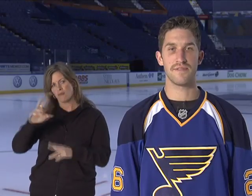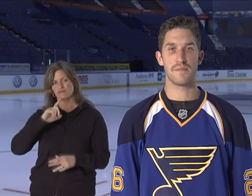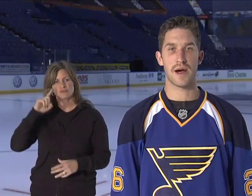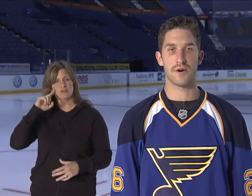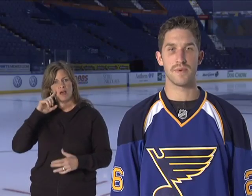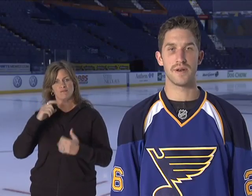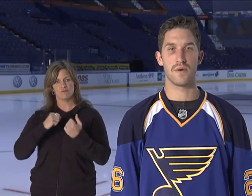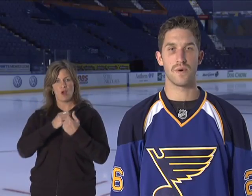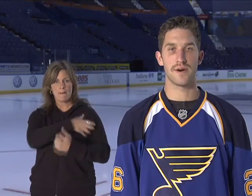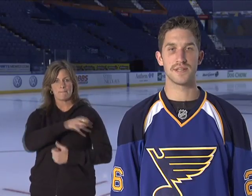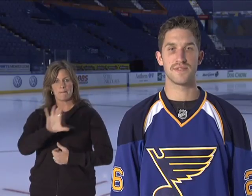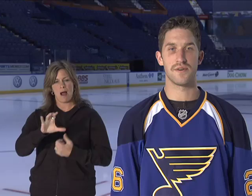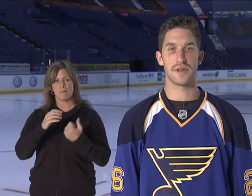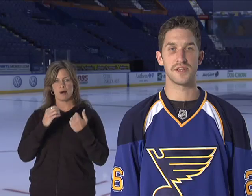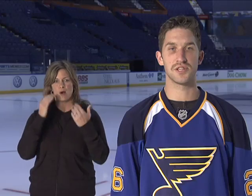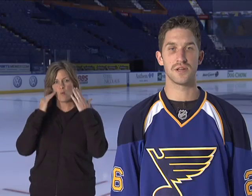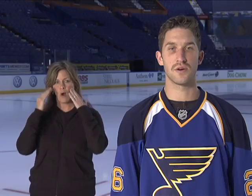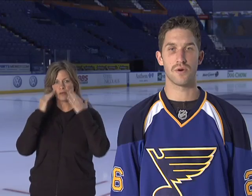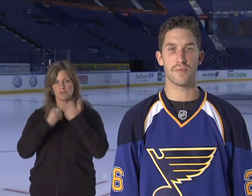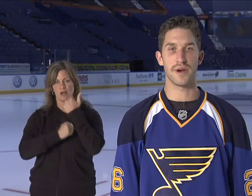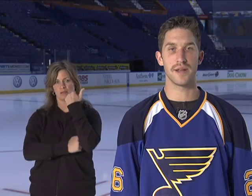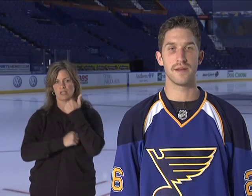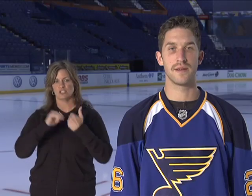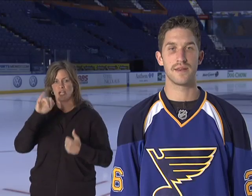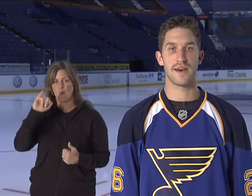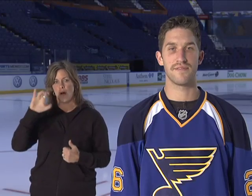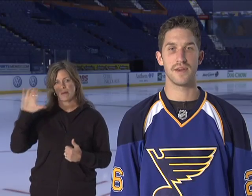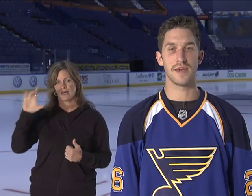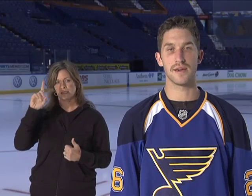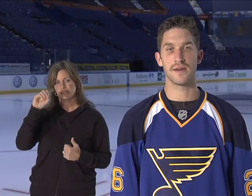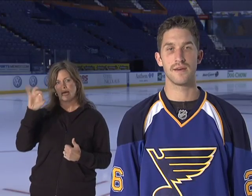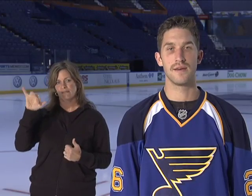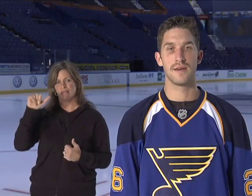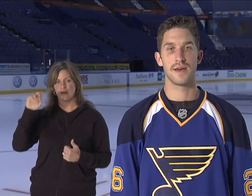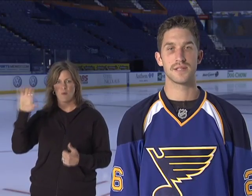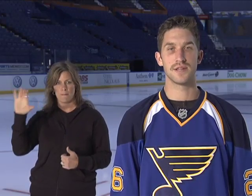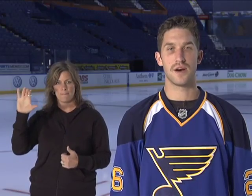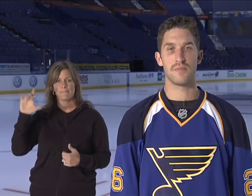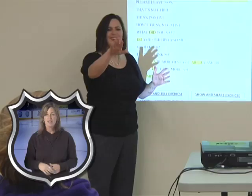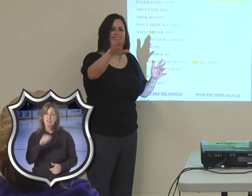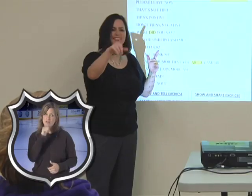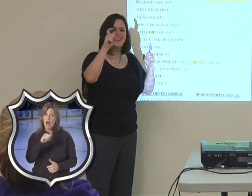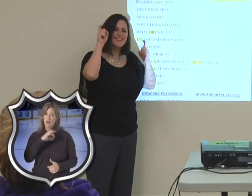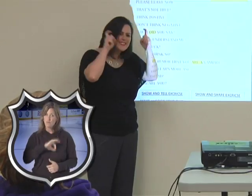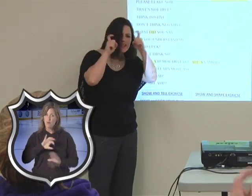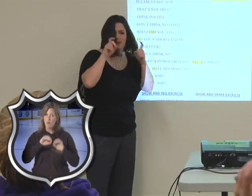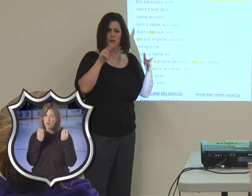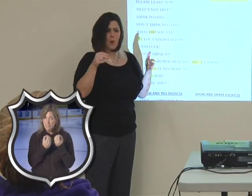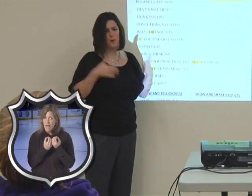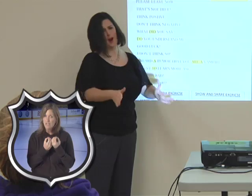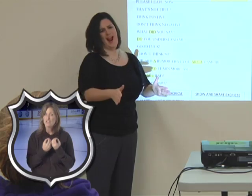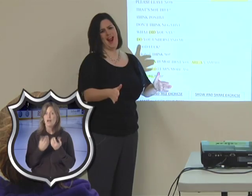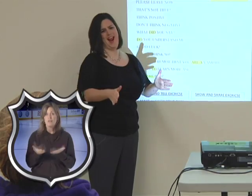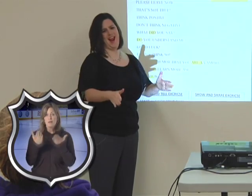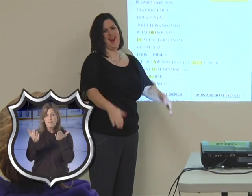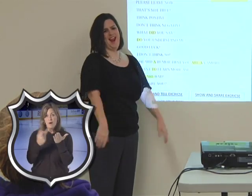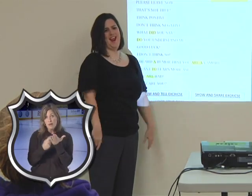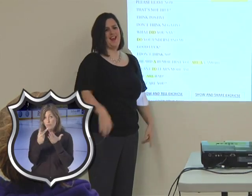Empowerment Awareness Foundation Incorporated, Deaf Inc. It's a non-profit organization that provides programs and